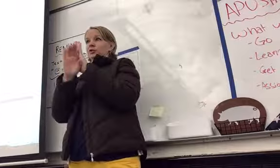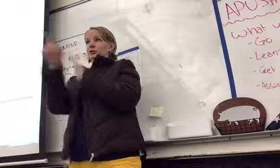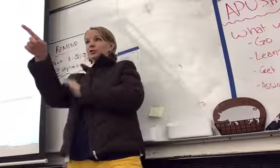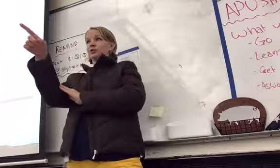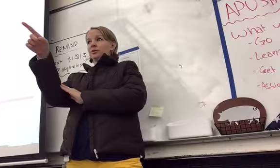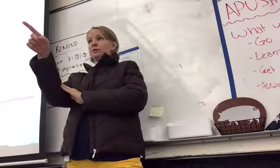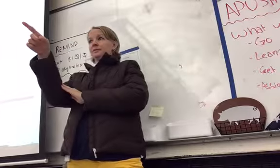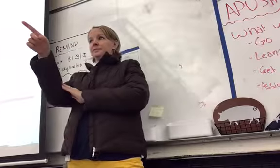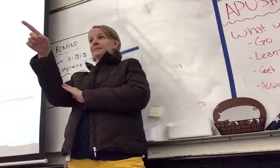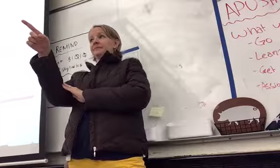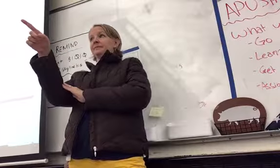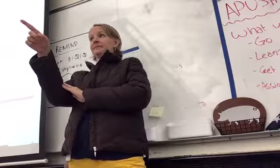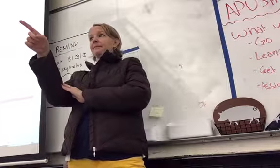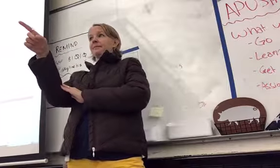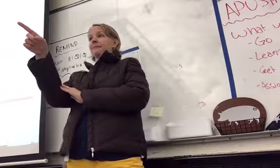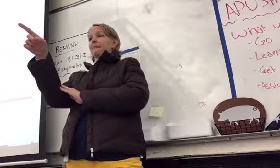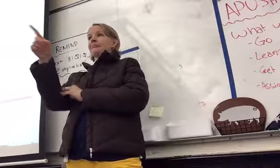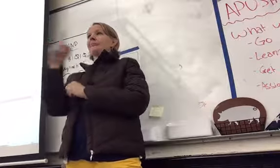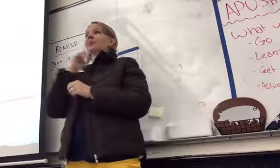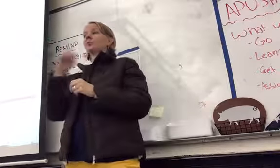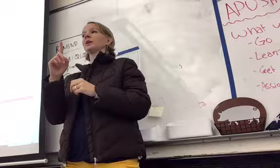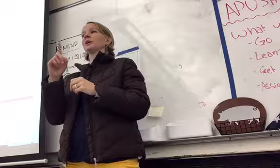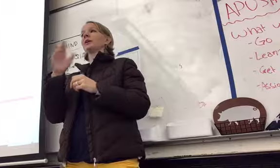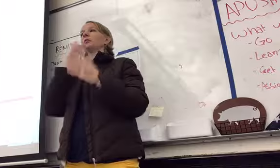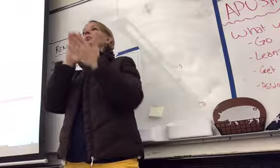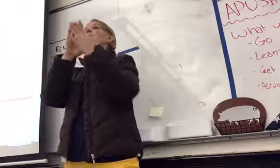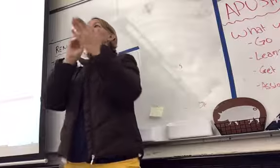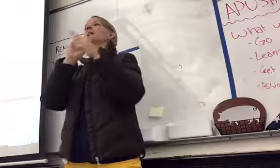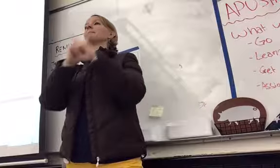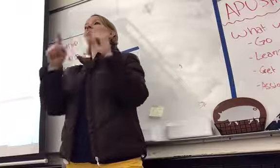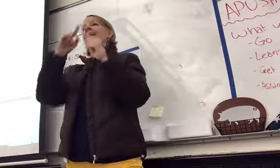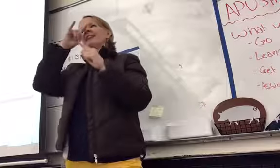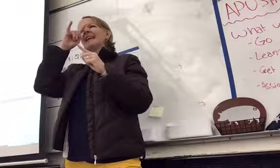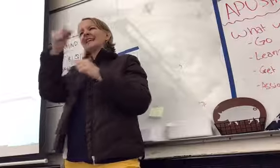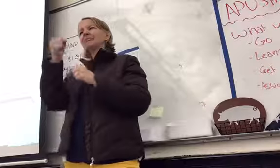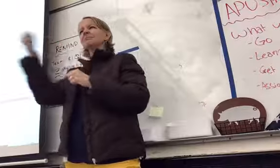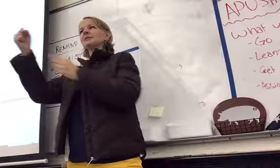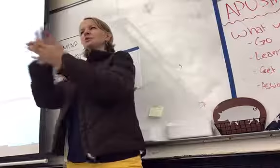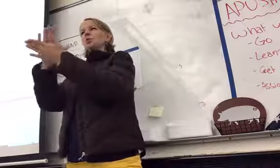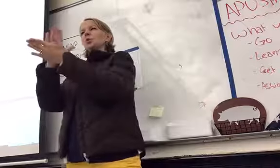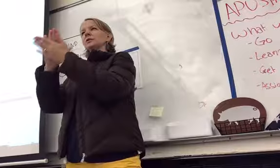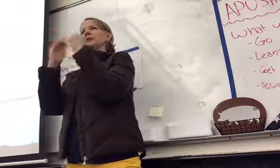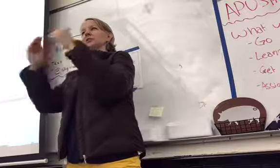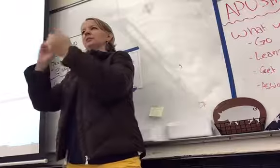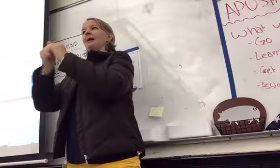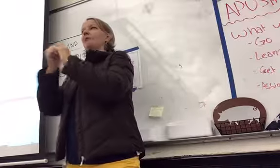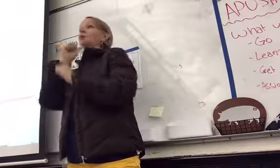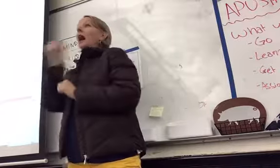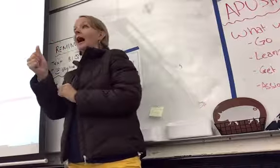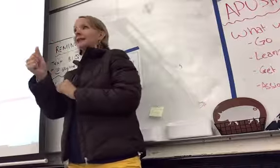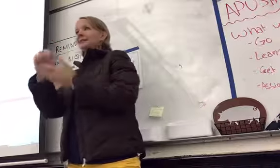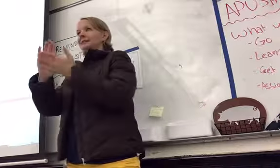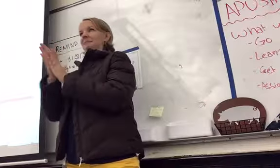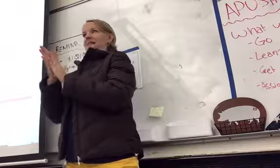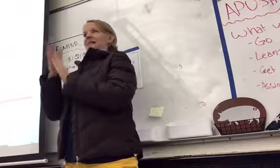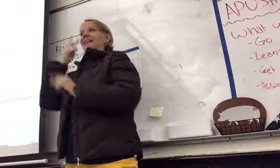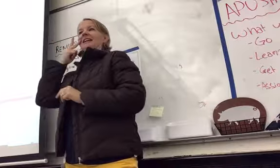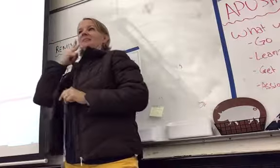And it was about, basically, and we'll learn about it, they put kids in boarding schools to teach them not to be a Native American anymore. So, they created this